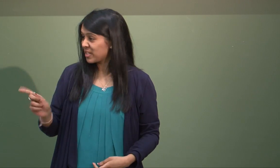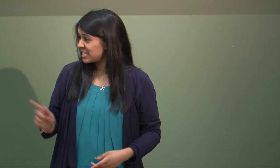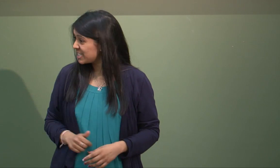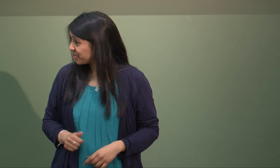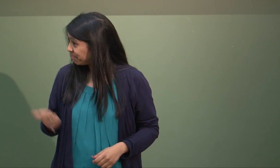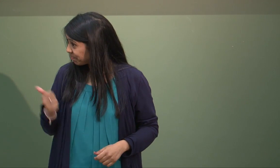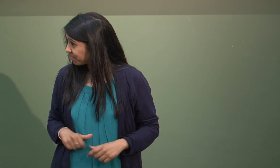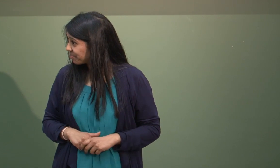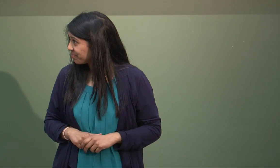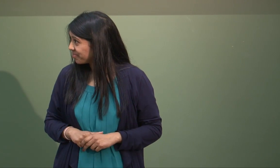course of your studies.